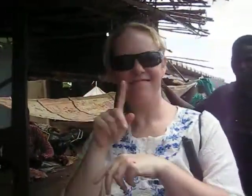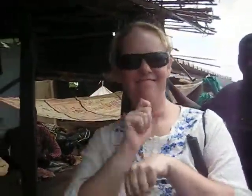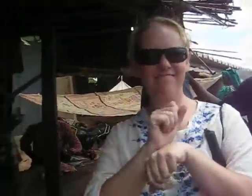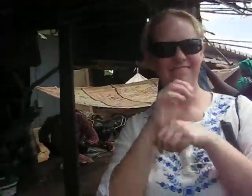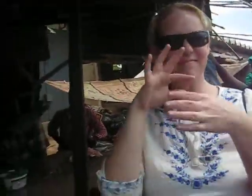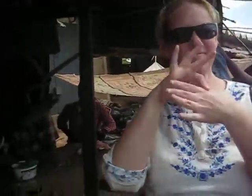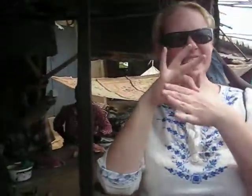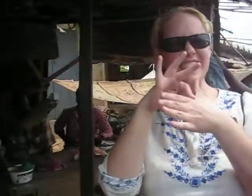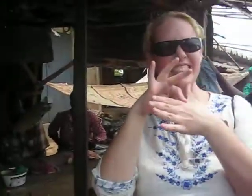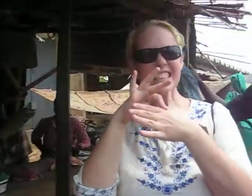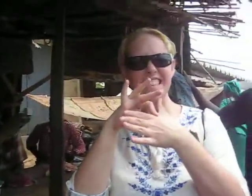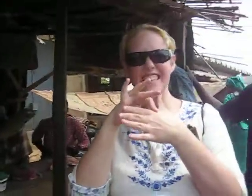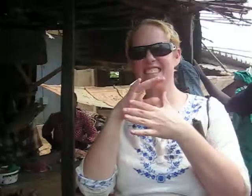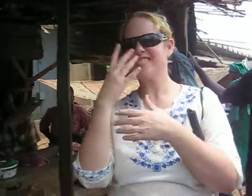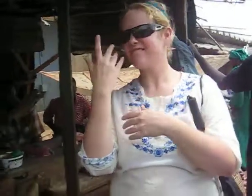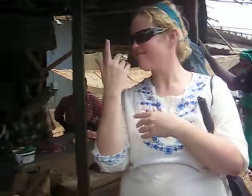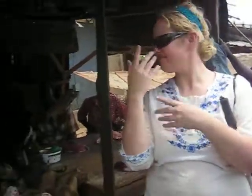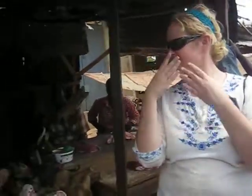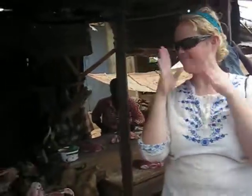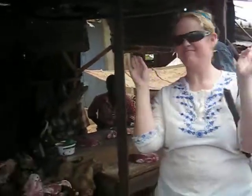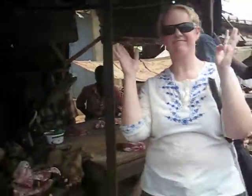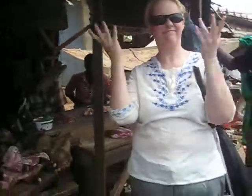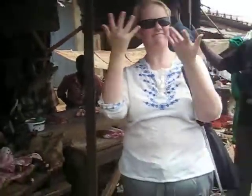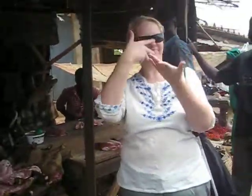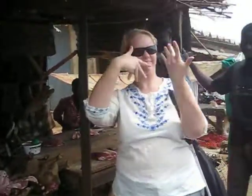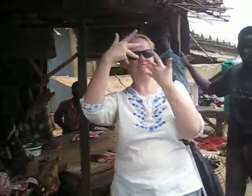out What do you do? a out